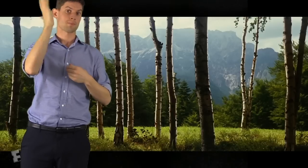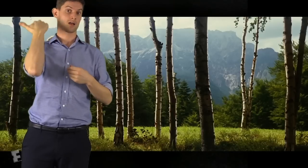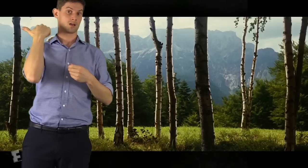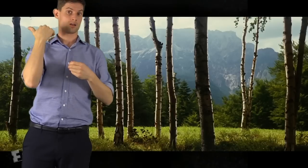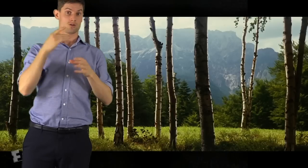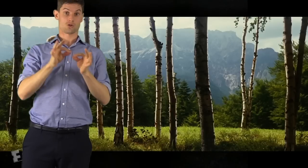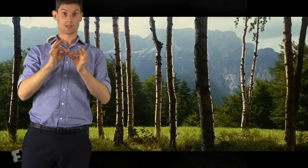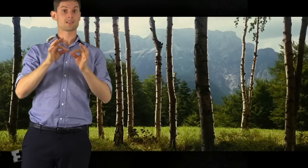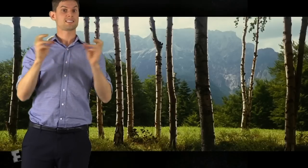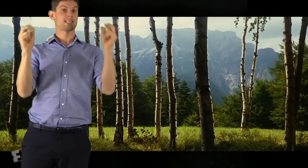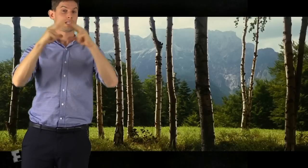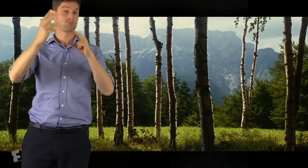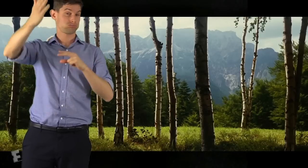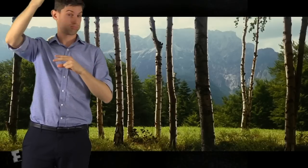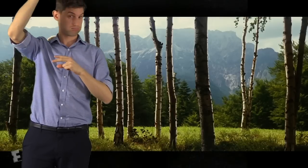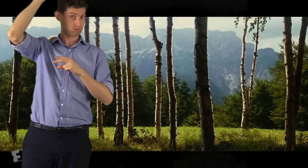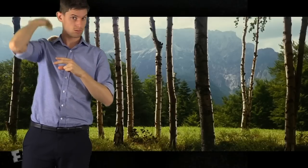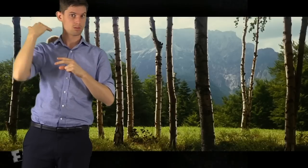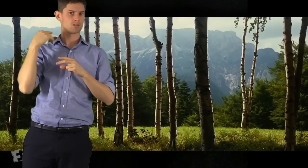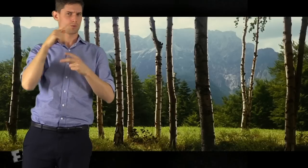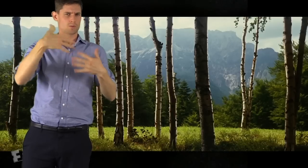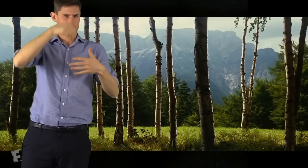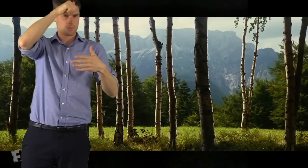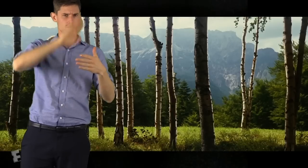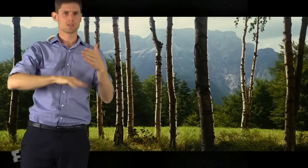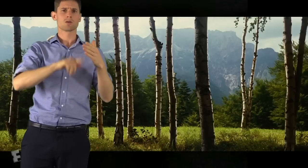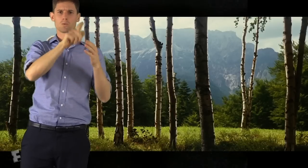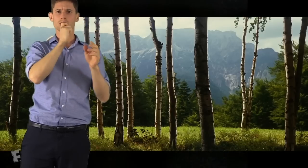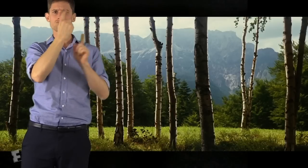alive with the songs. The The hills are alive